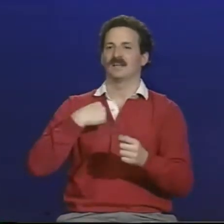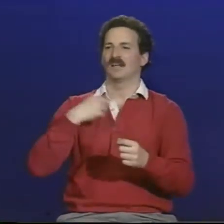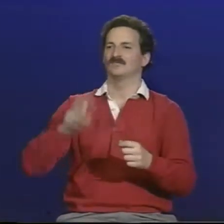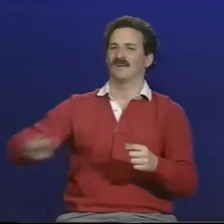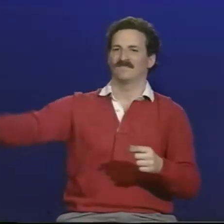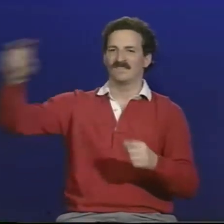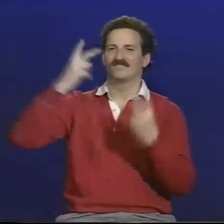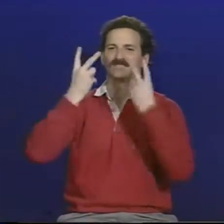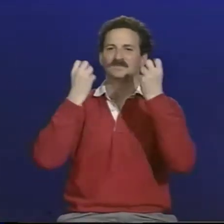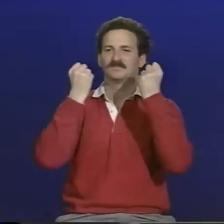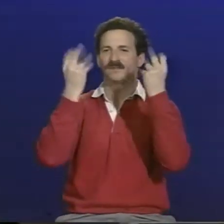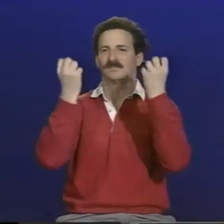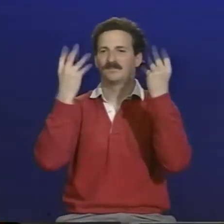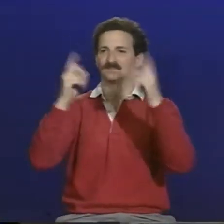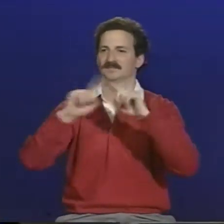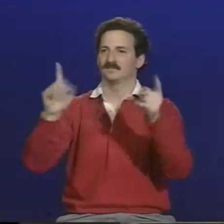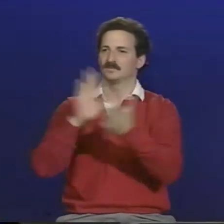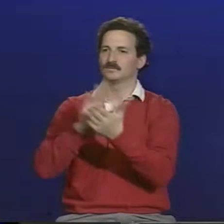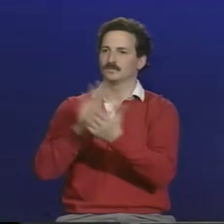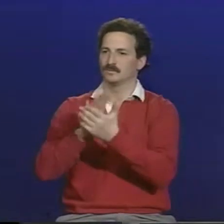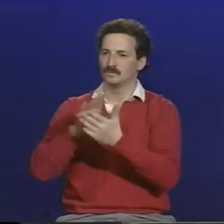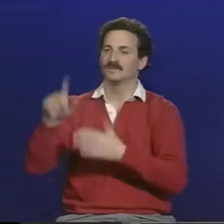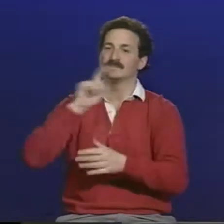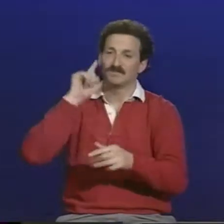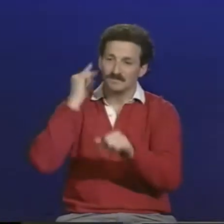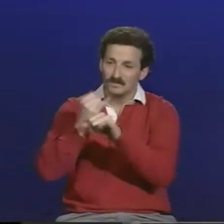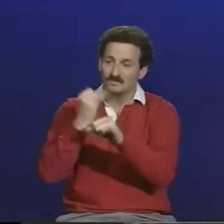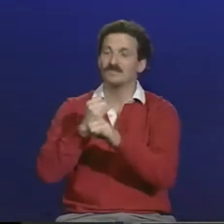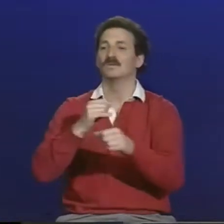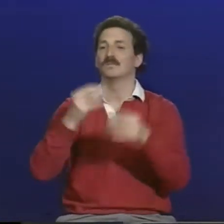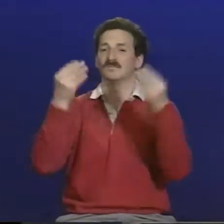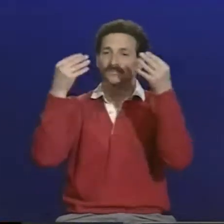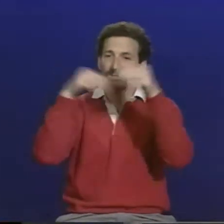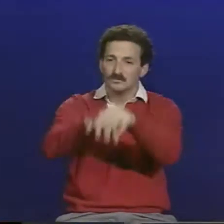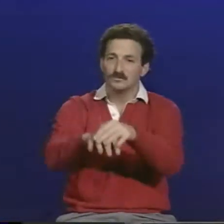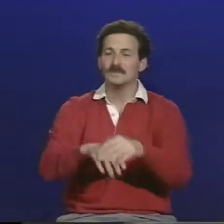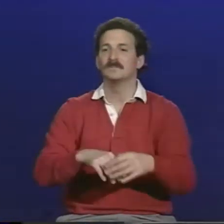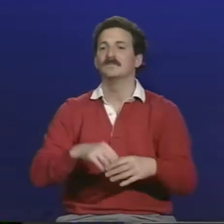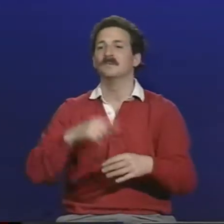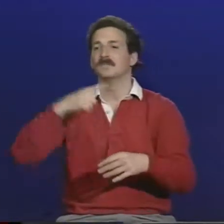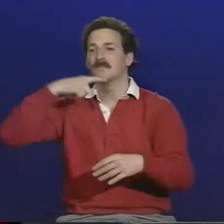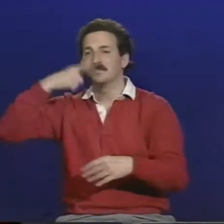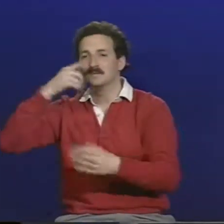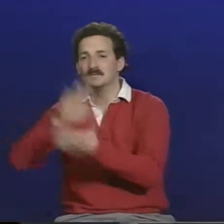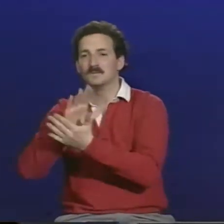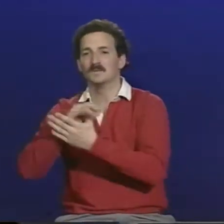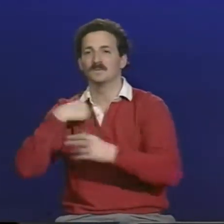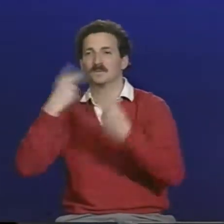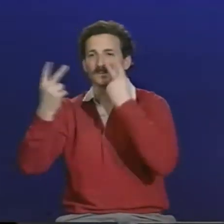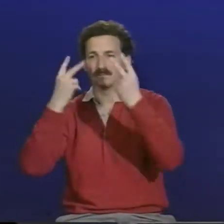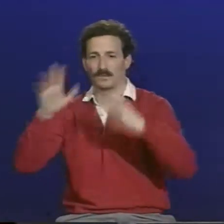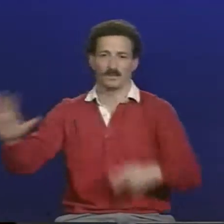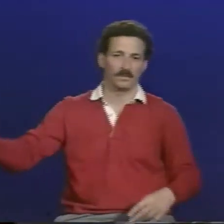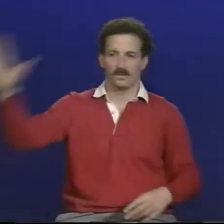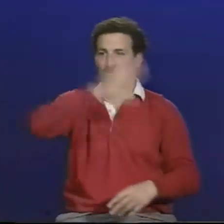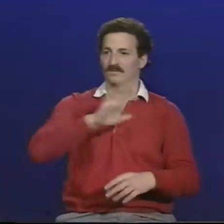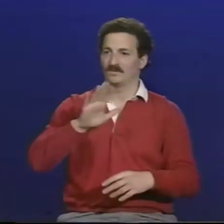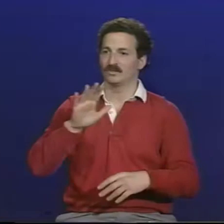the enrollment office. And I have traveled throughout the country and had an opportunity to see a variety of different school settings, schools for the deaf,